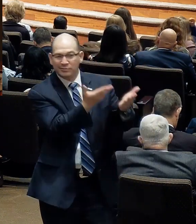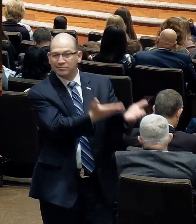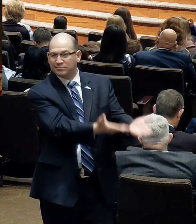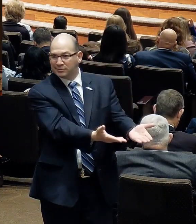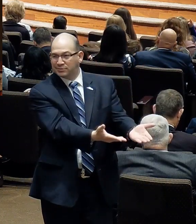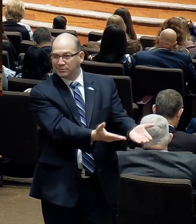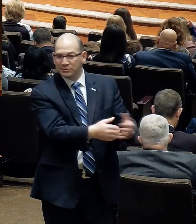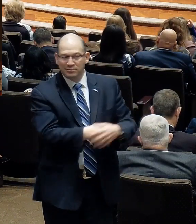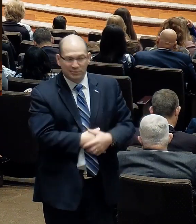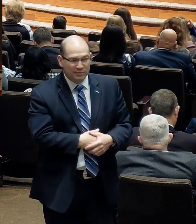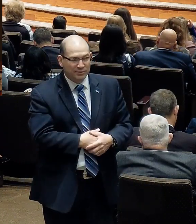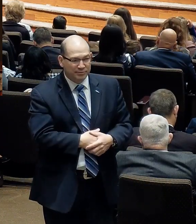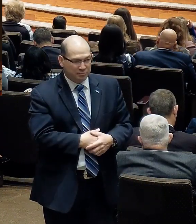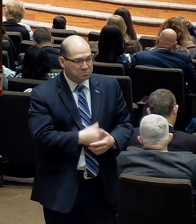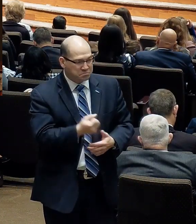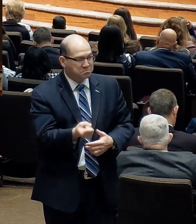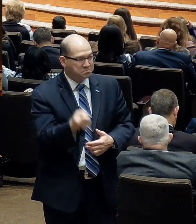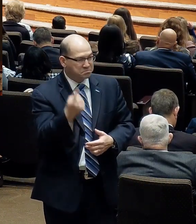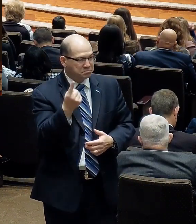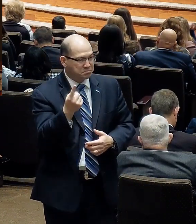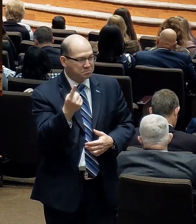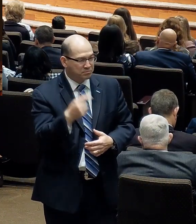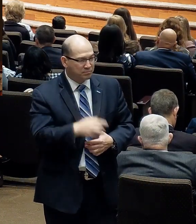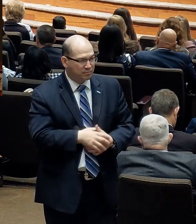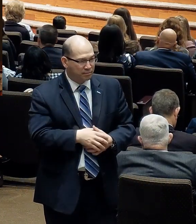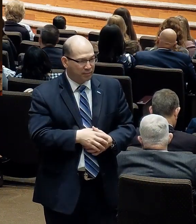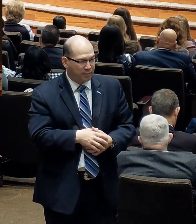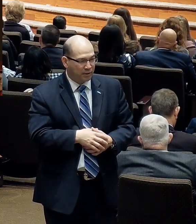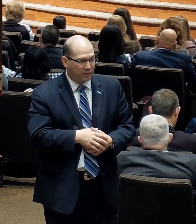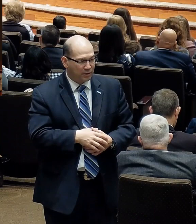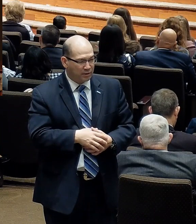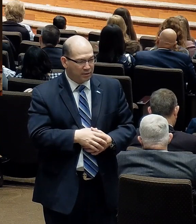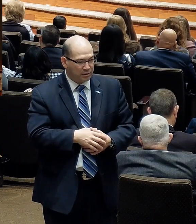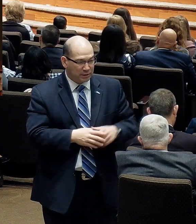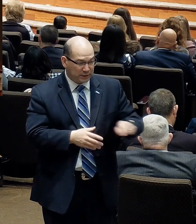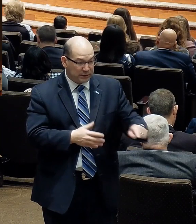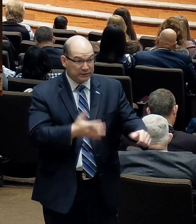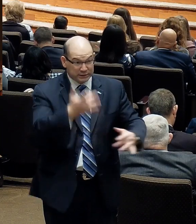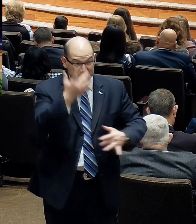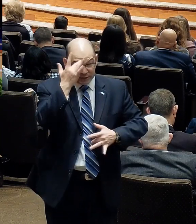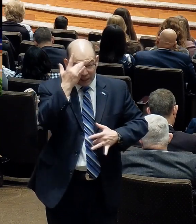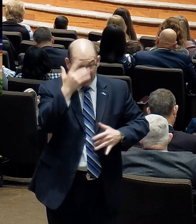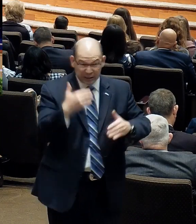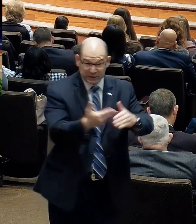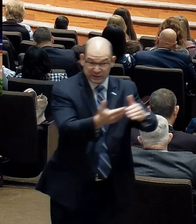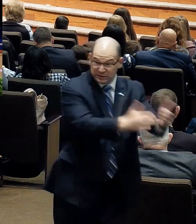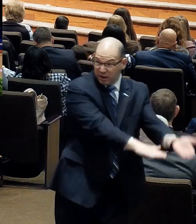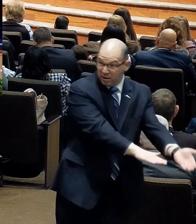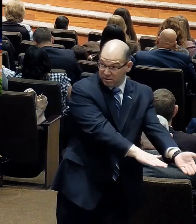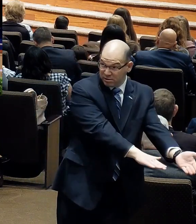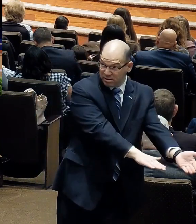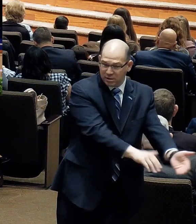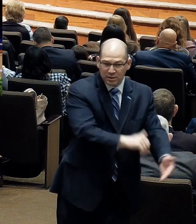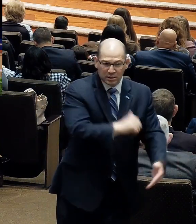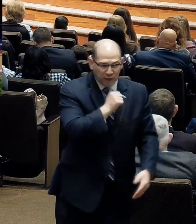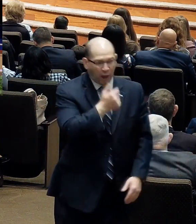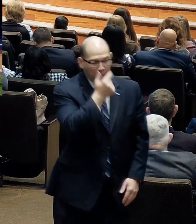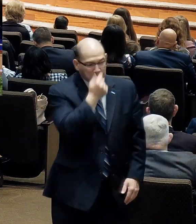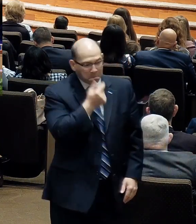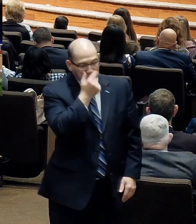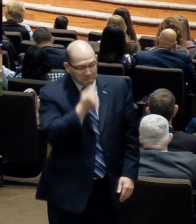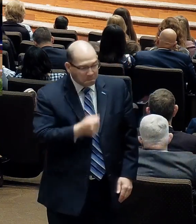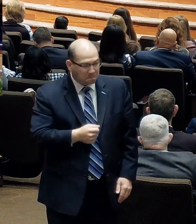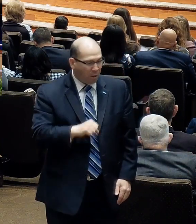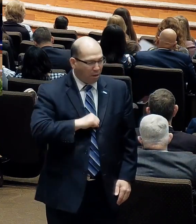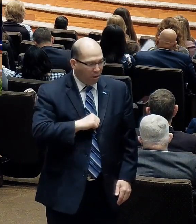understand because very quickly he's going to die. He's sick unto death. This is not just a little sniffle or a little cold. He's at the point of